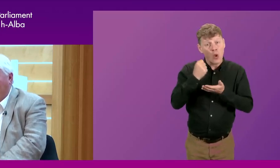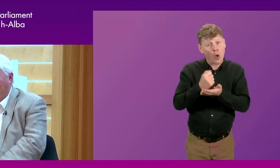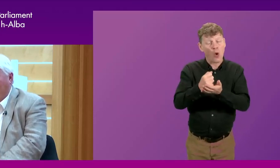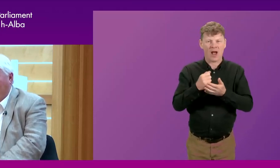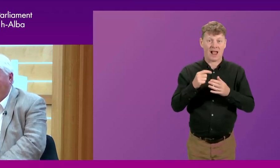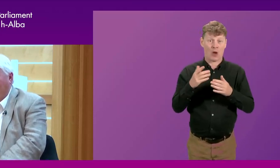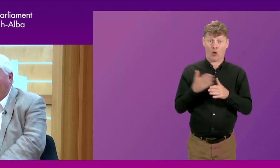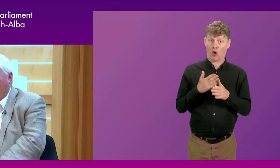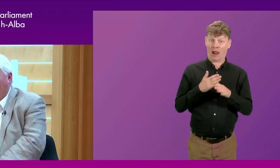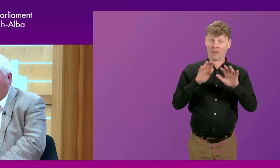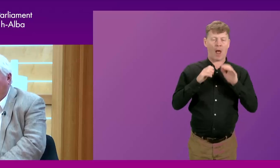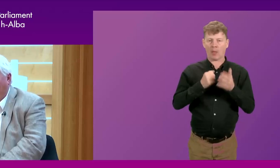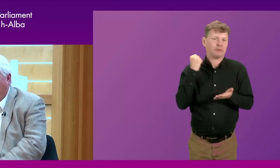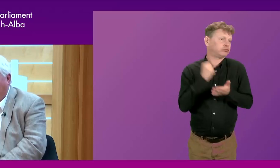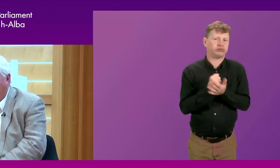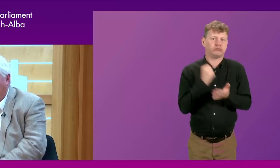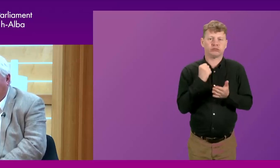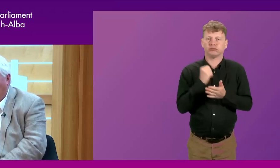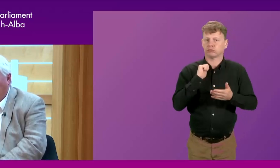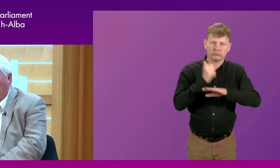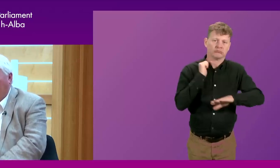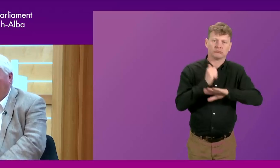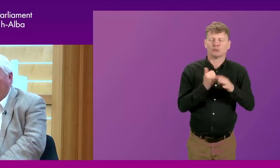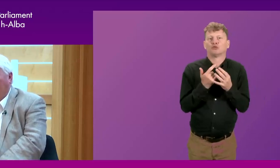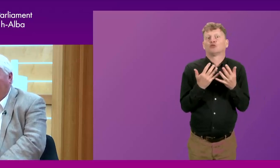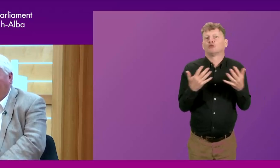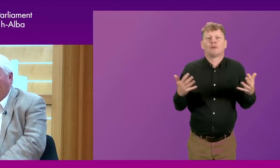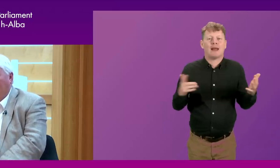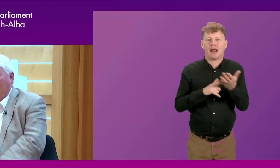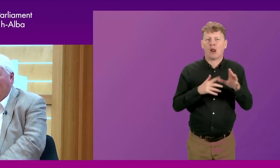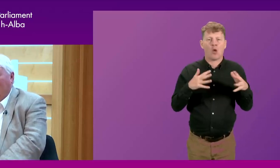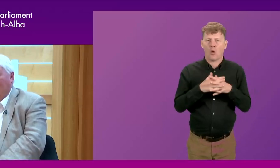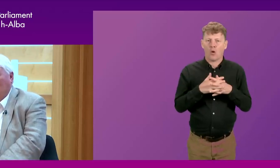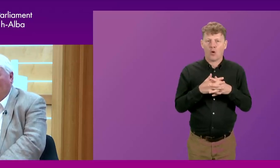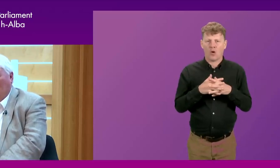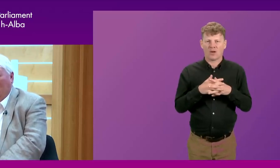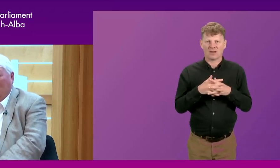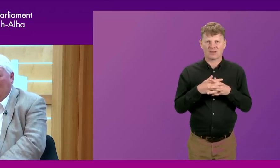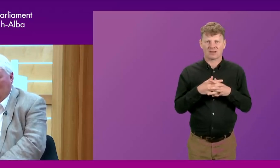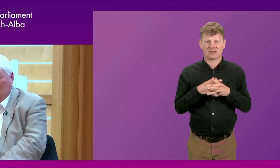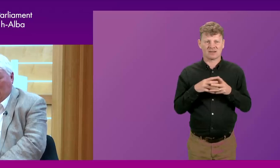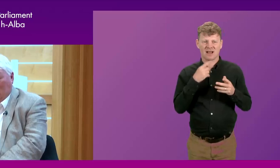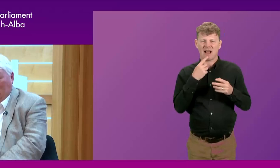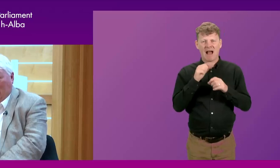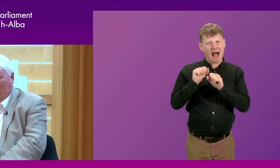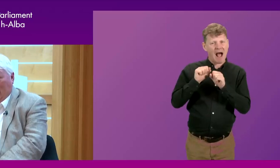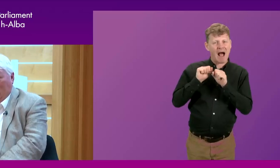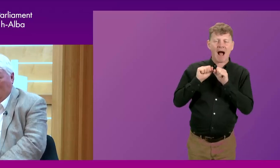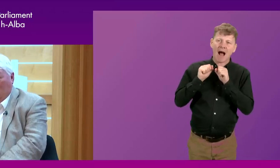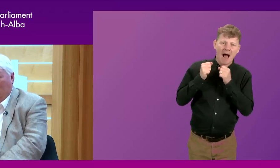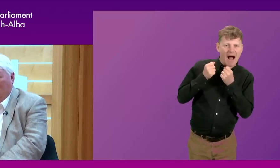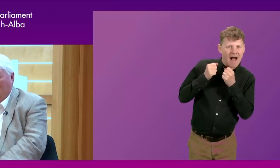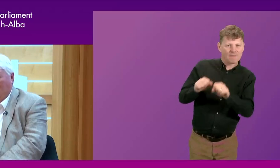in the early days, and a little too inclined to avoid the precision of